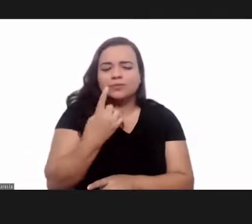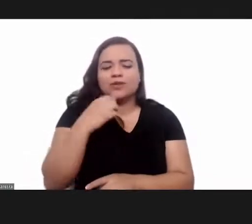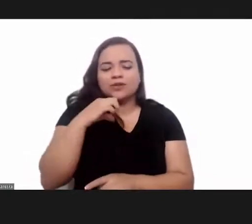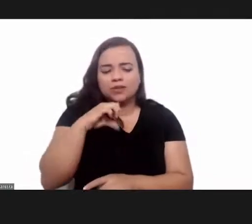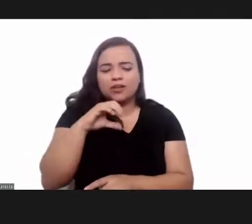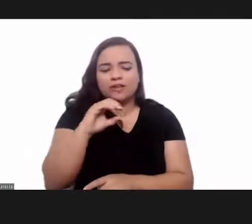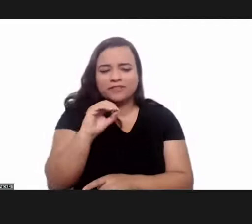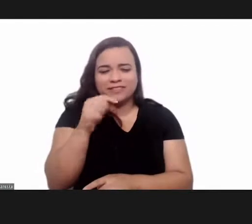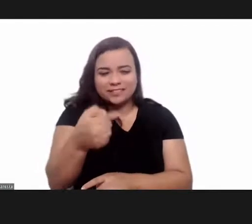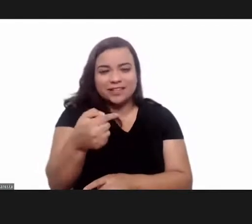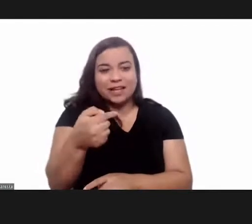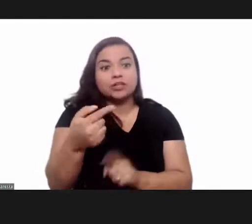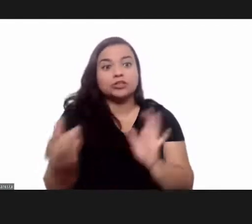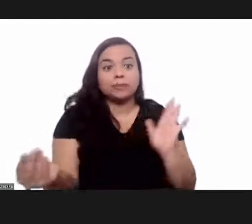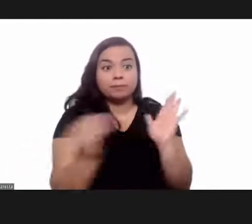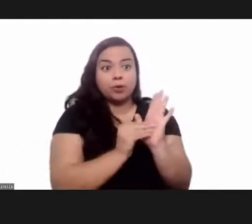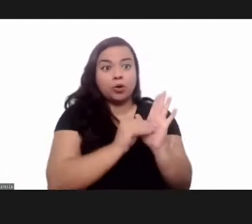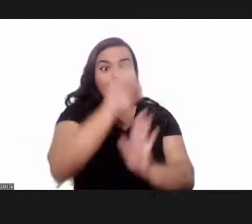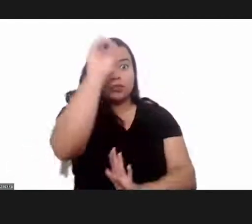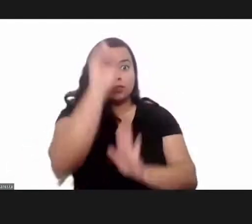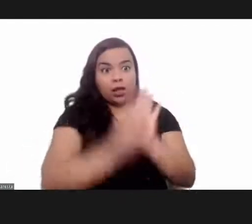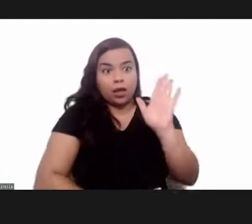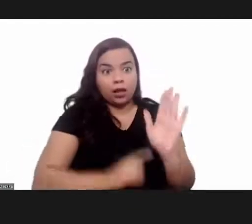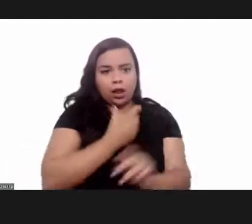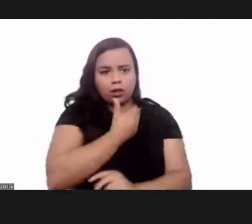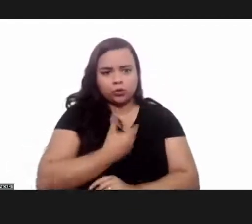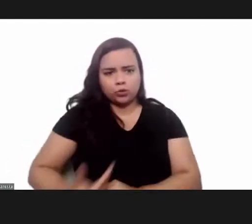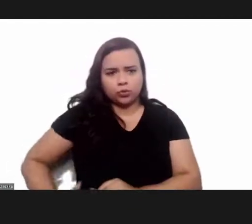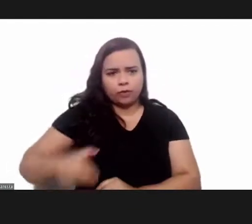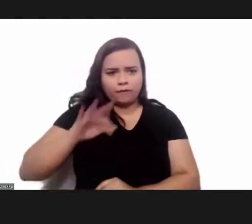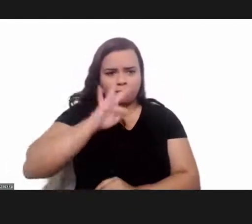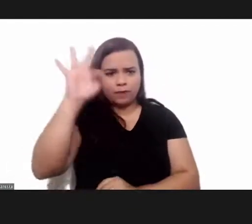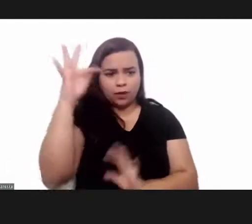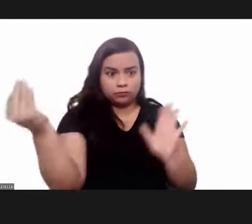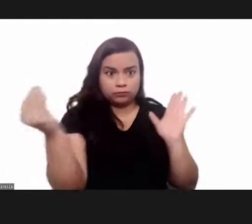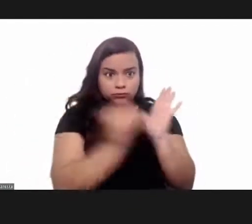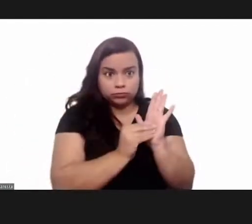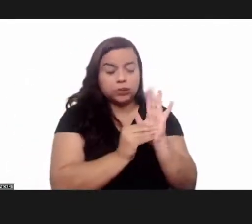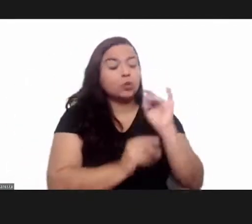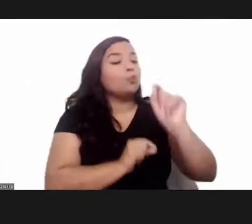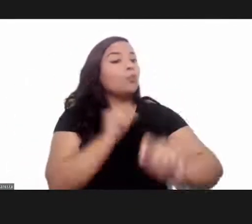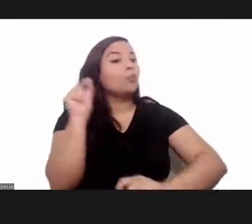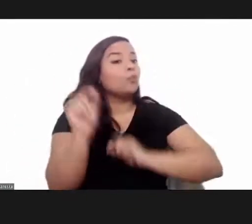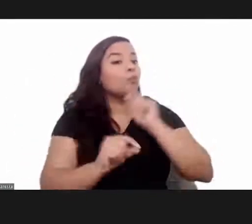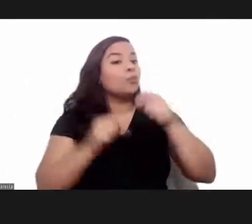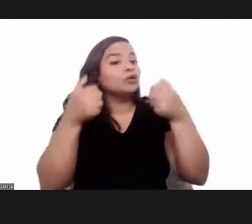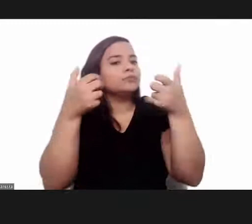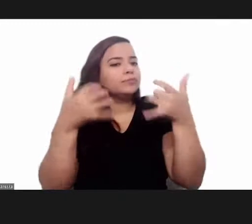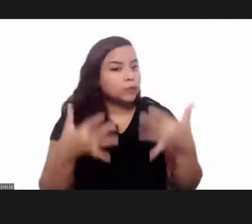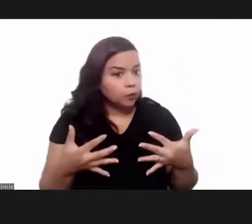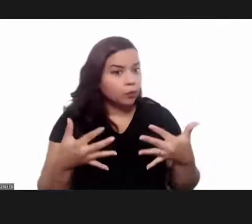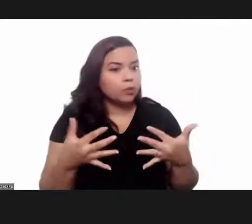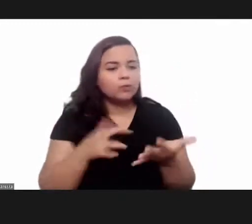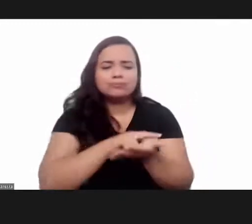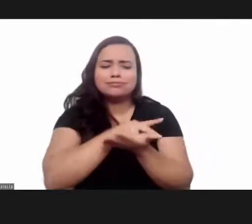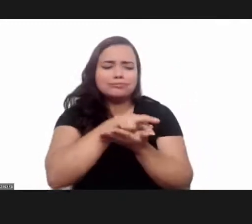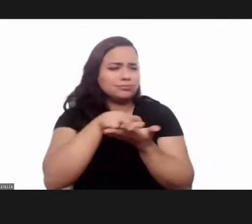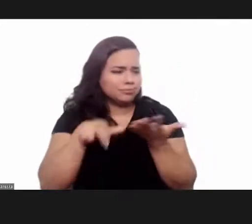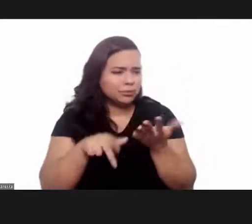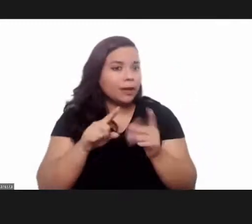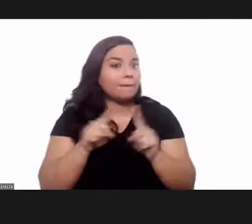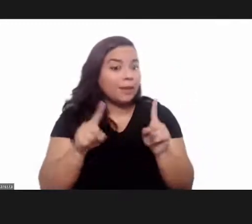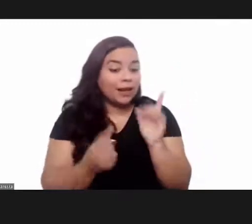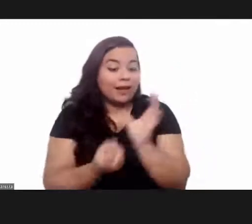a decree was published by the federal government in brazil at the time which amongst other things